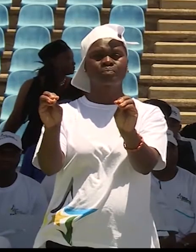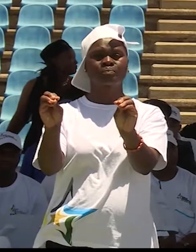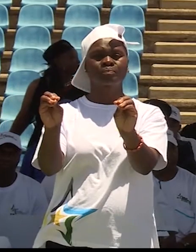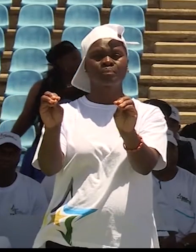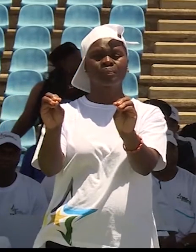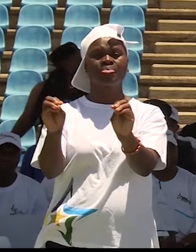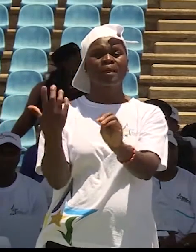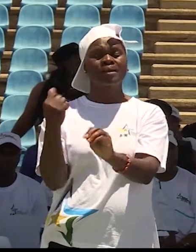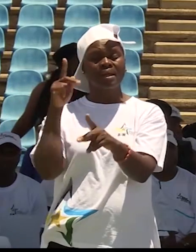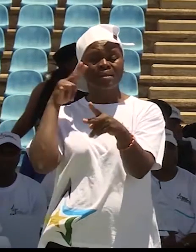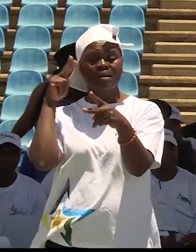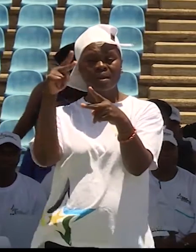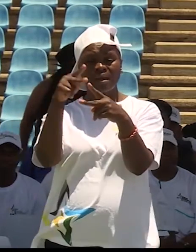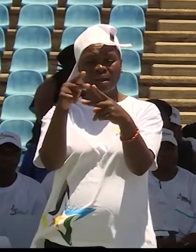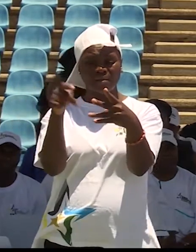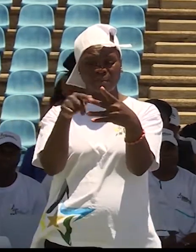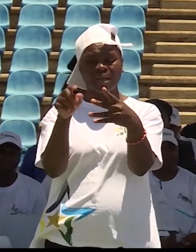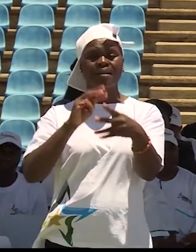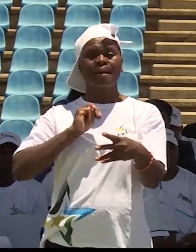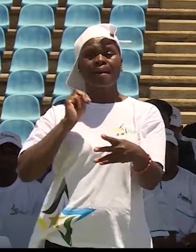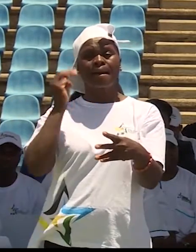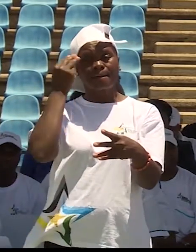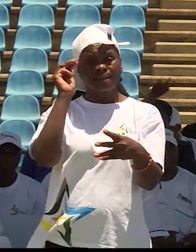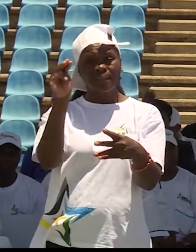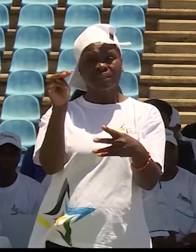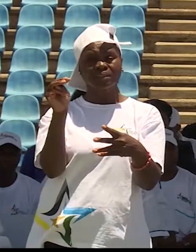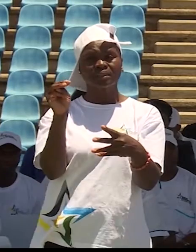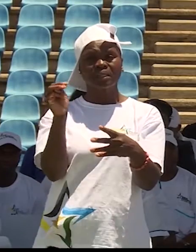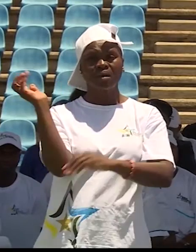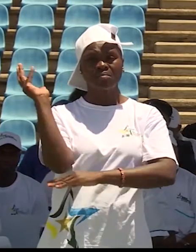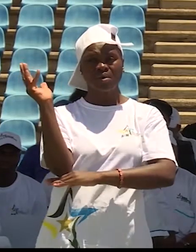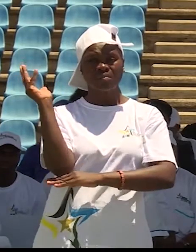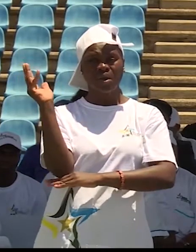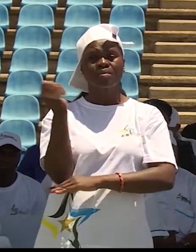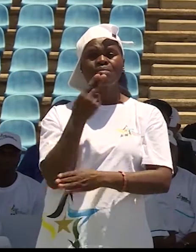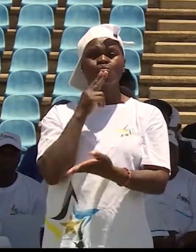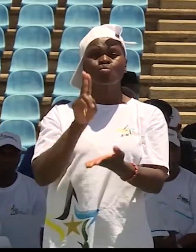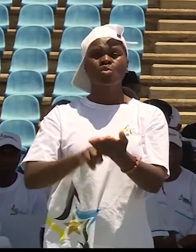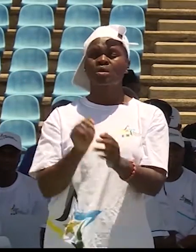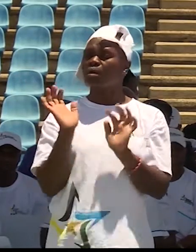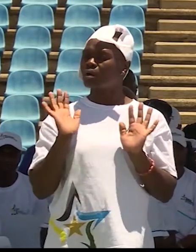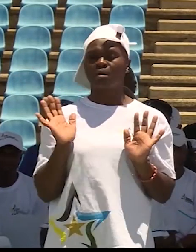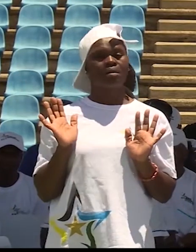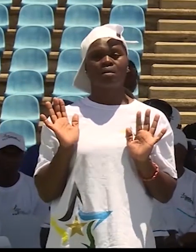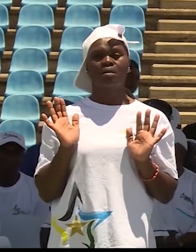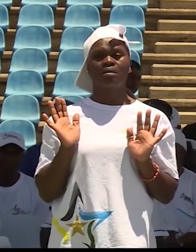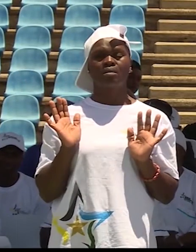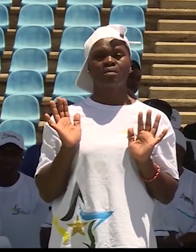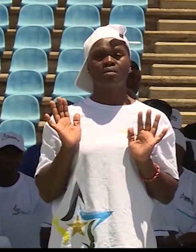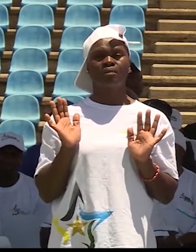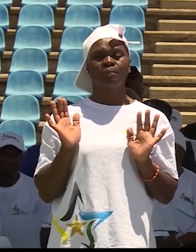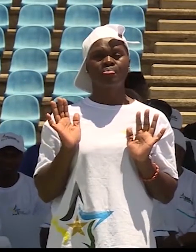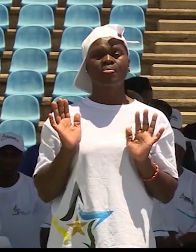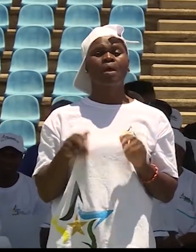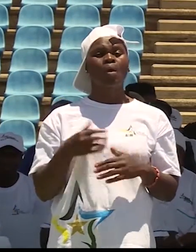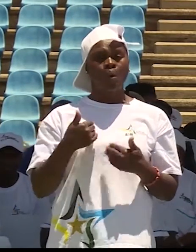Our manifesto that we are unpacking today, it is not promises. We are unpacking